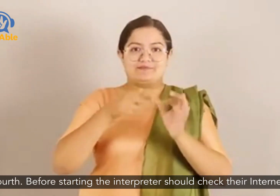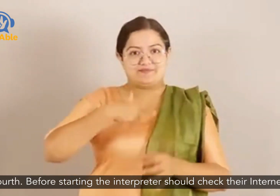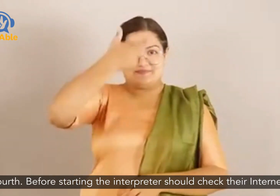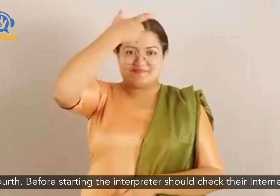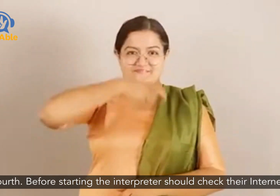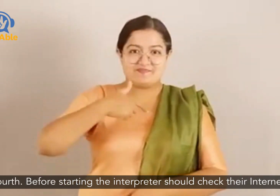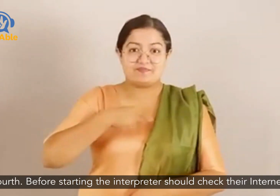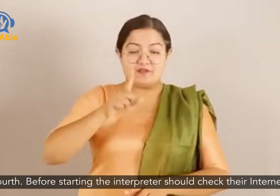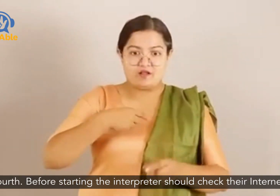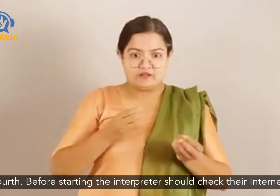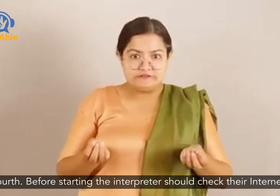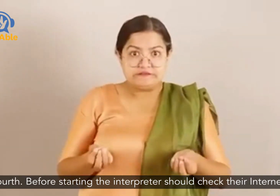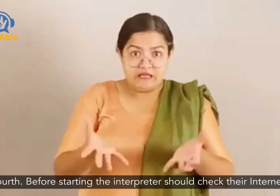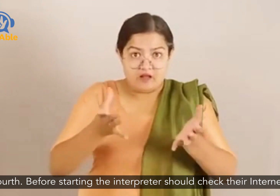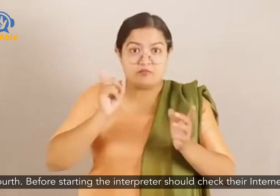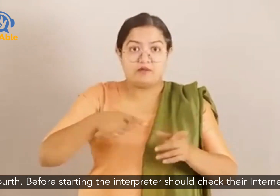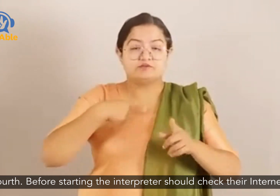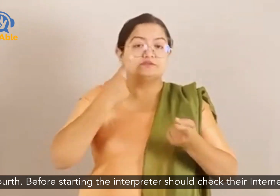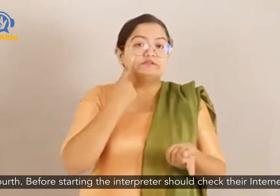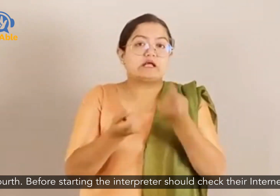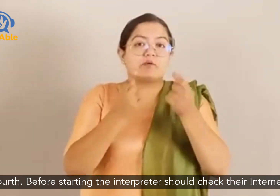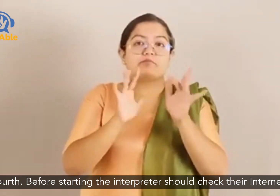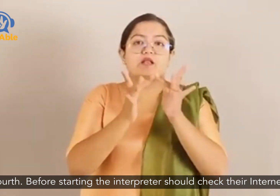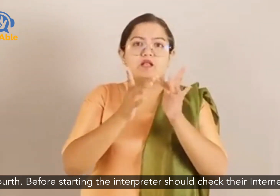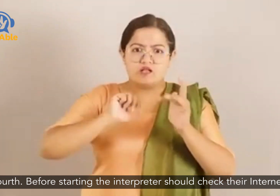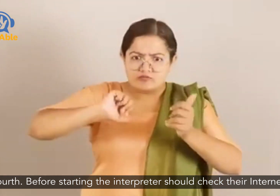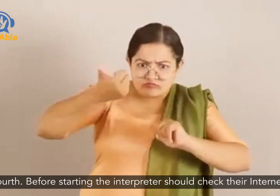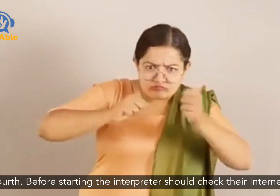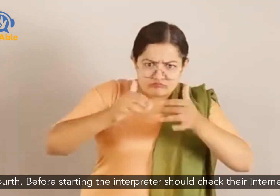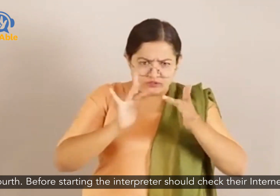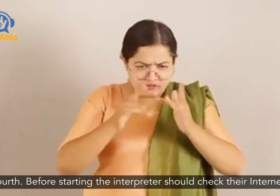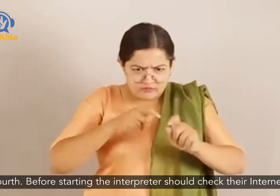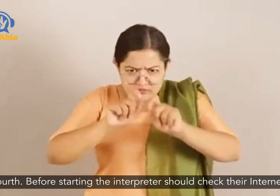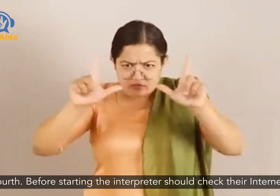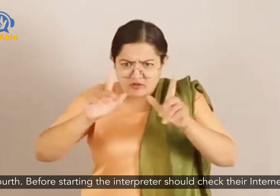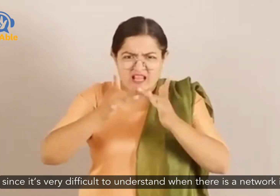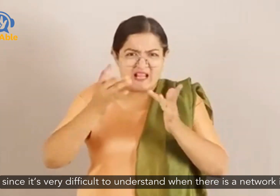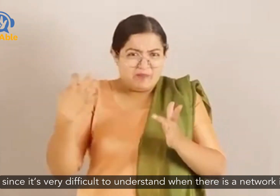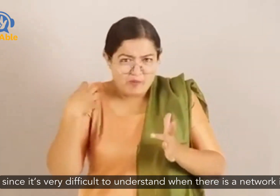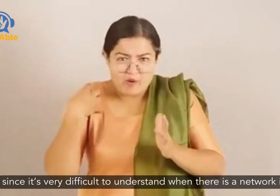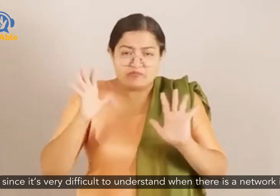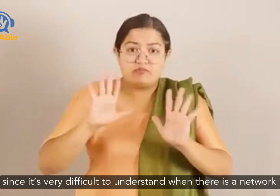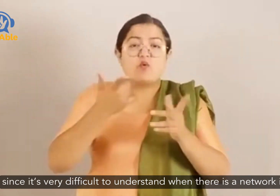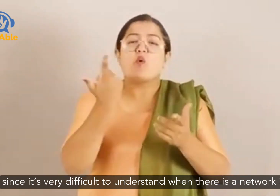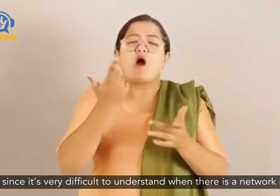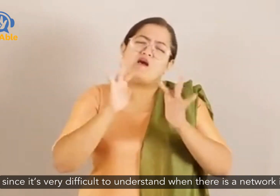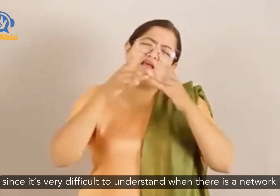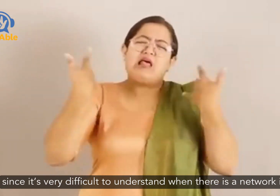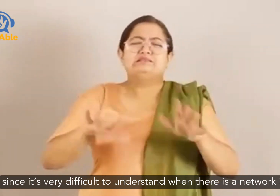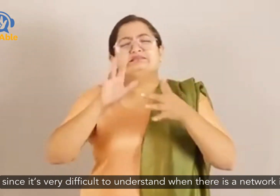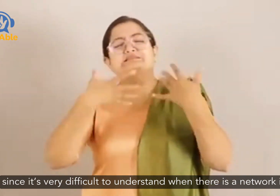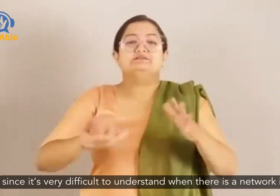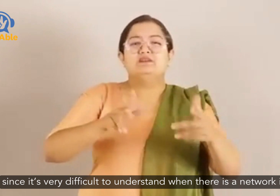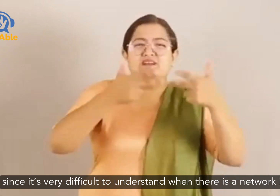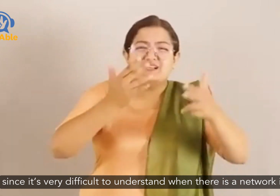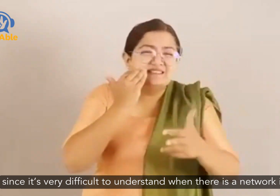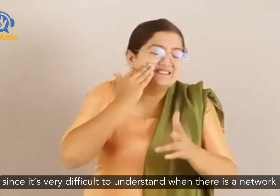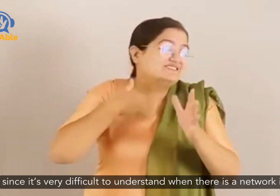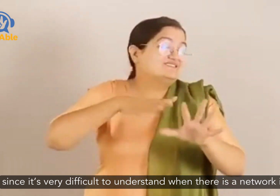before starting the interpreter should check the internet speed since it's very difficult to understand when there's a network